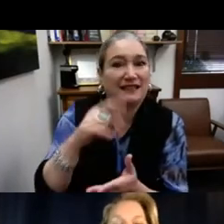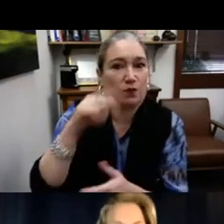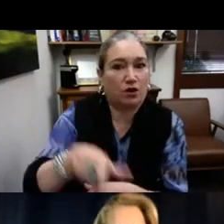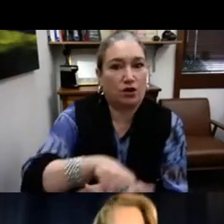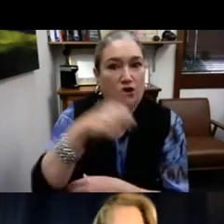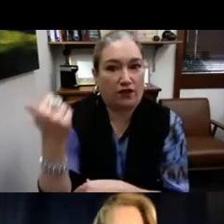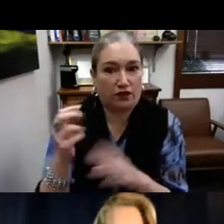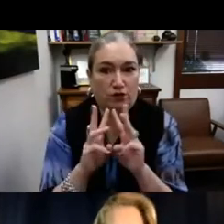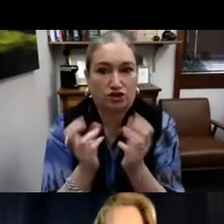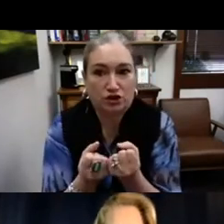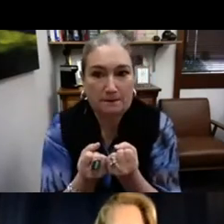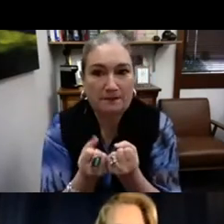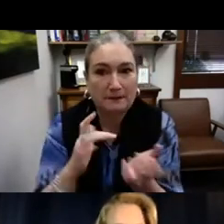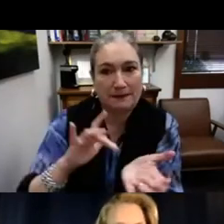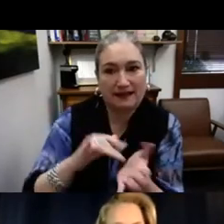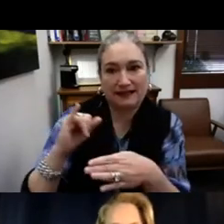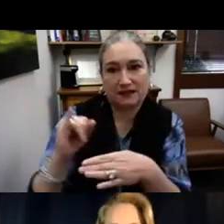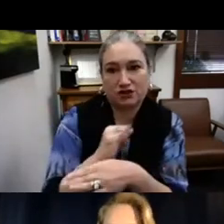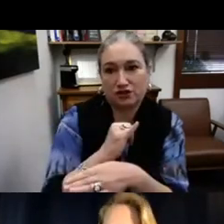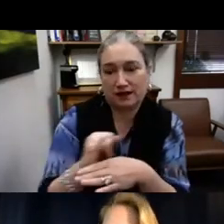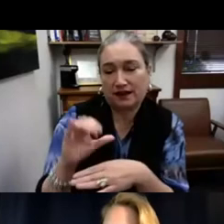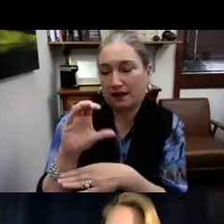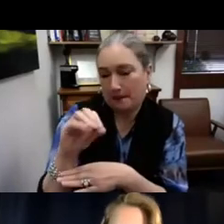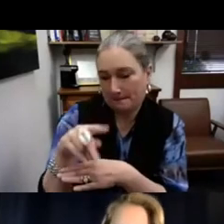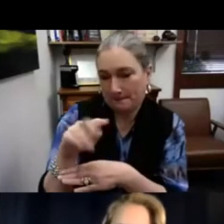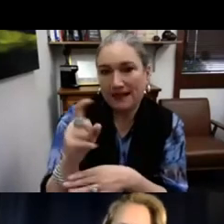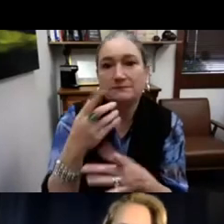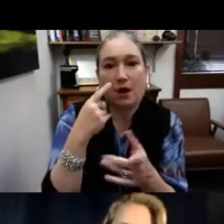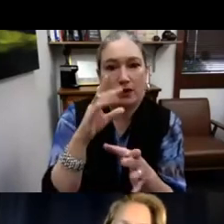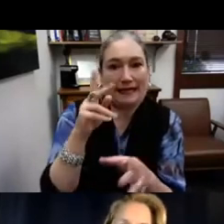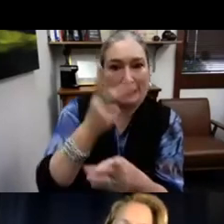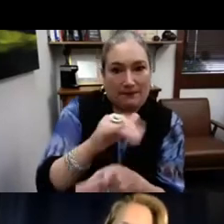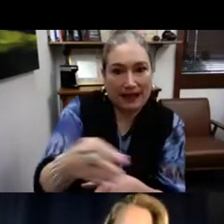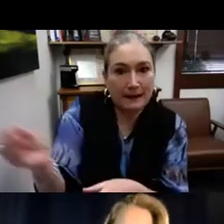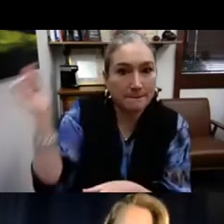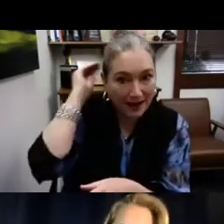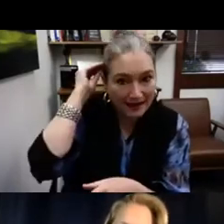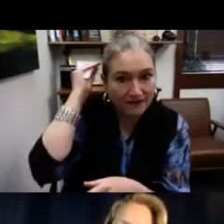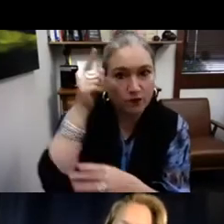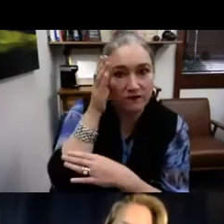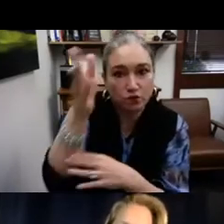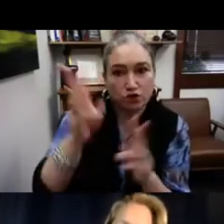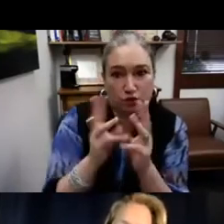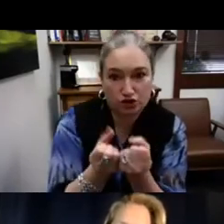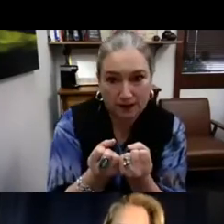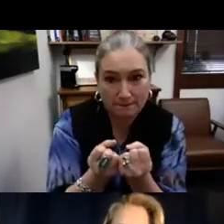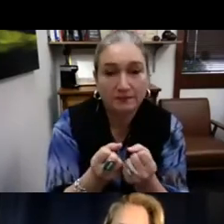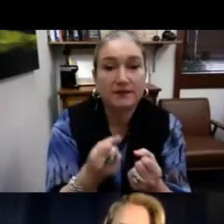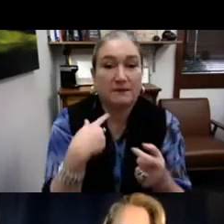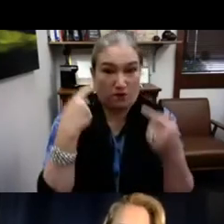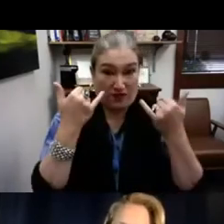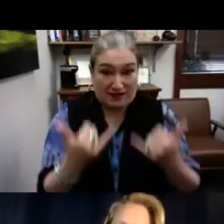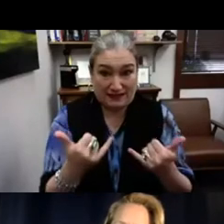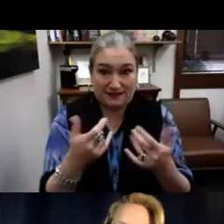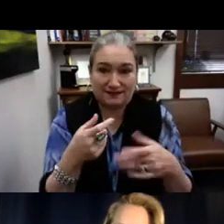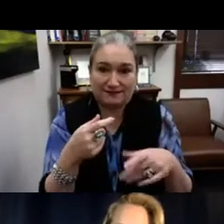is capitalism. So that is a topic for a whole other webinar that we will be talking about capitalism and how that affects